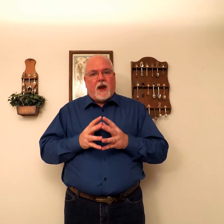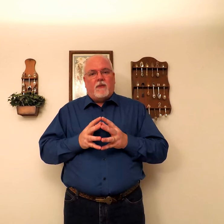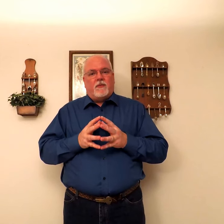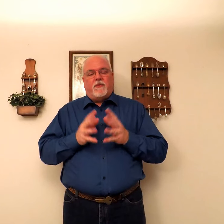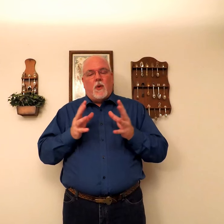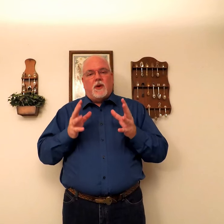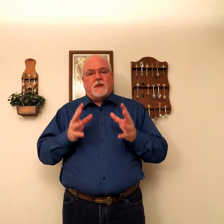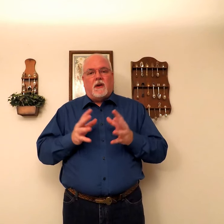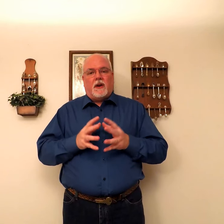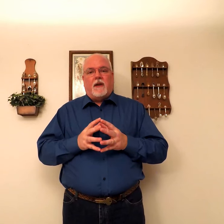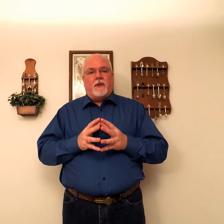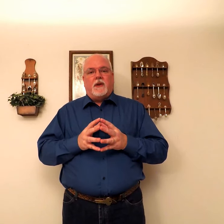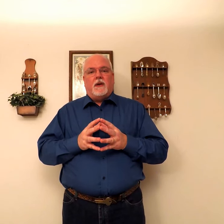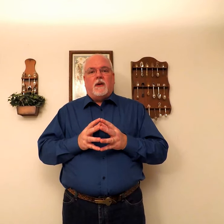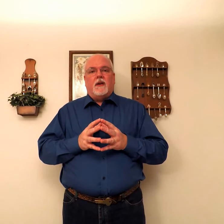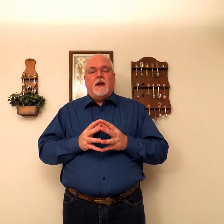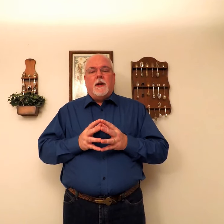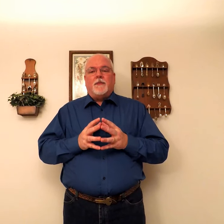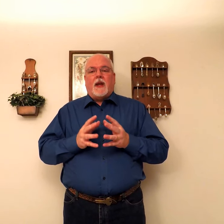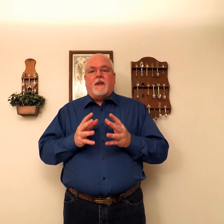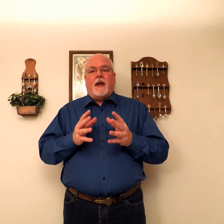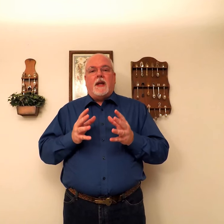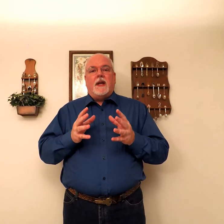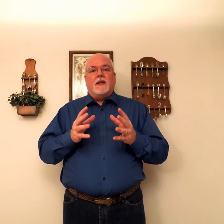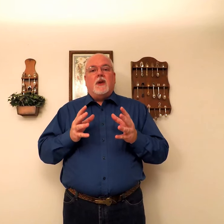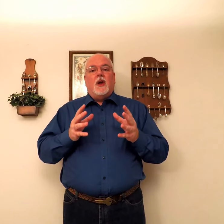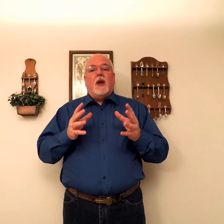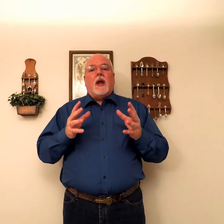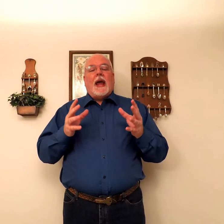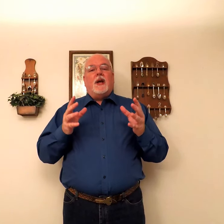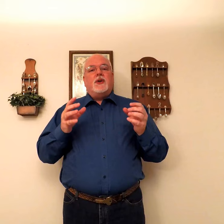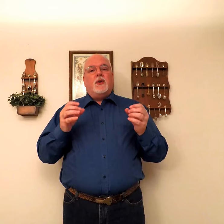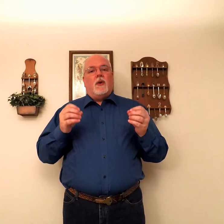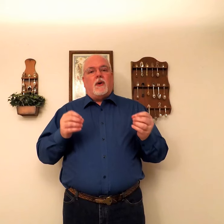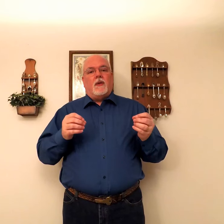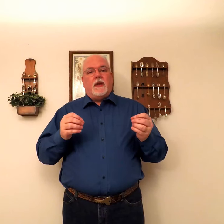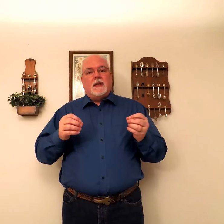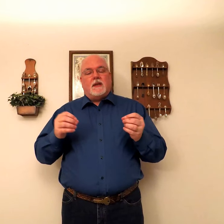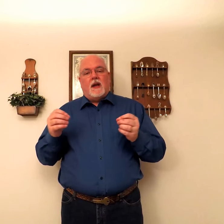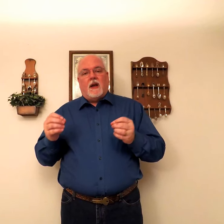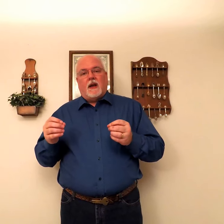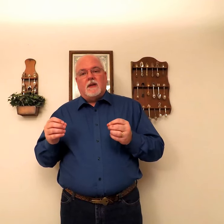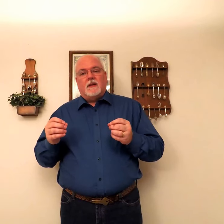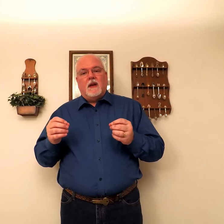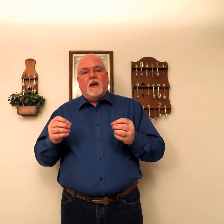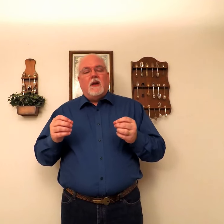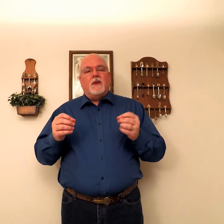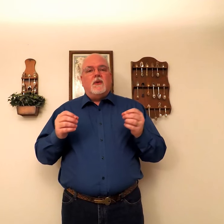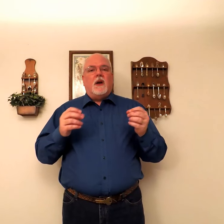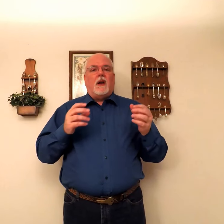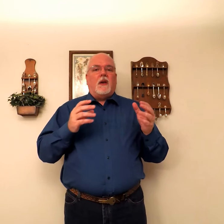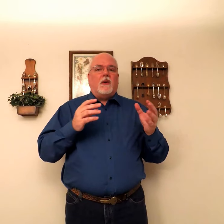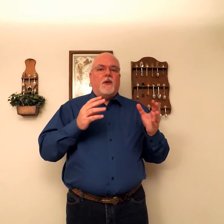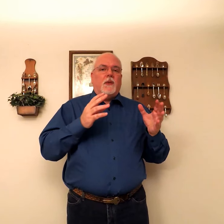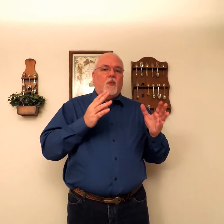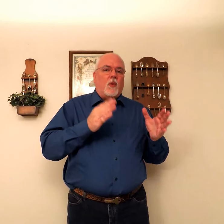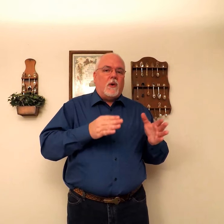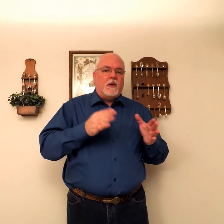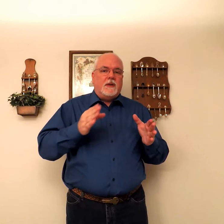focus on every year, and that is, as you learn these signs, do not learn them words